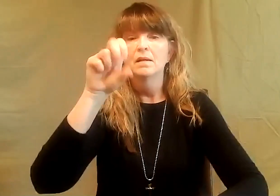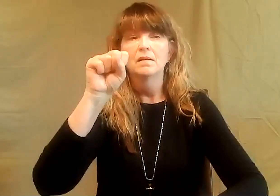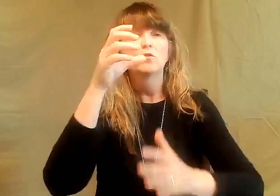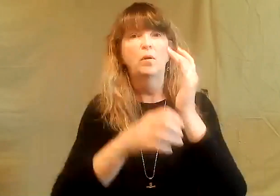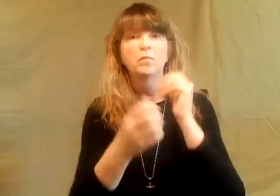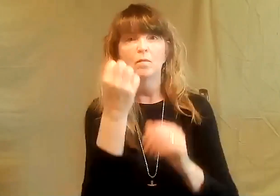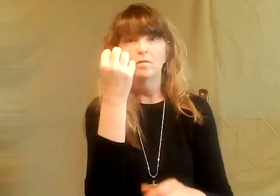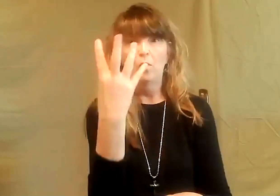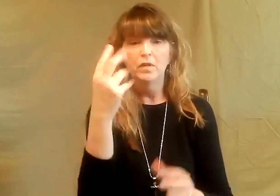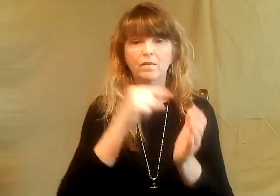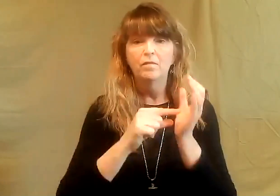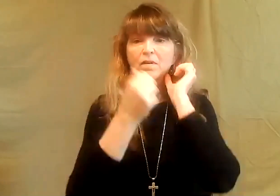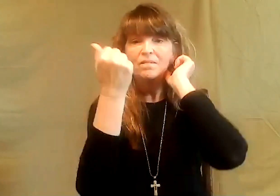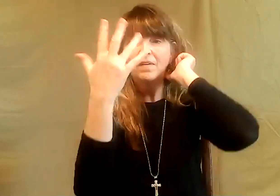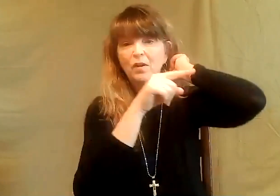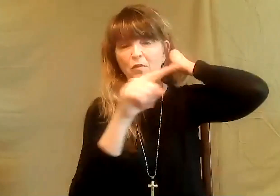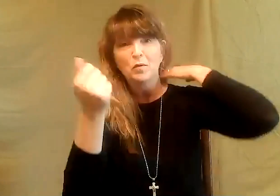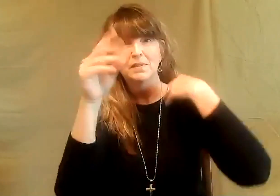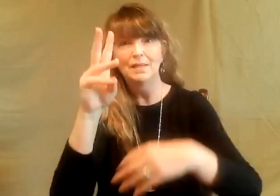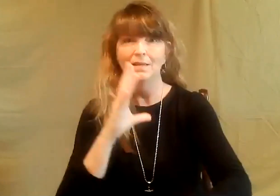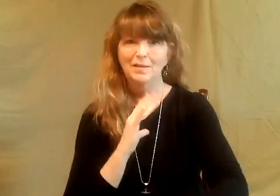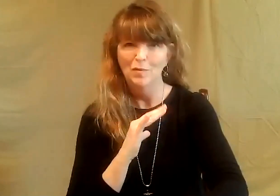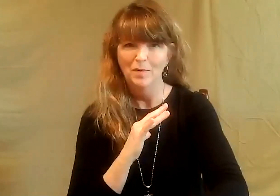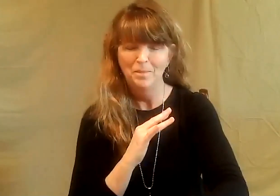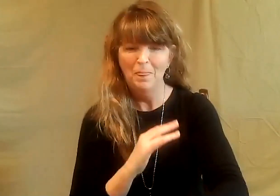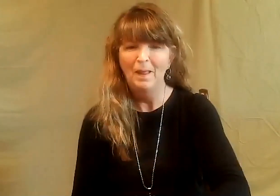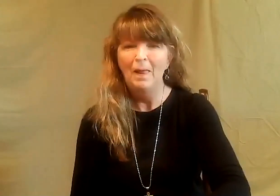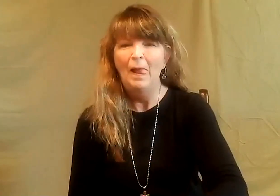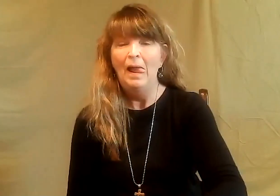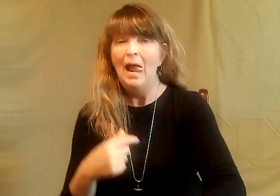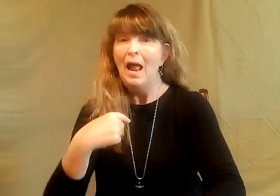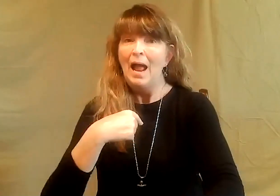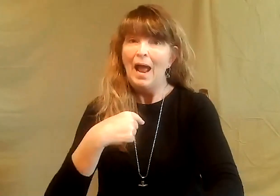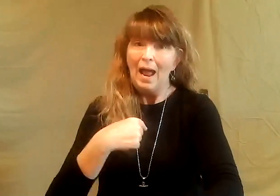In Exodus, chapter 14, verse 15 and 16 are pretty cool.